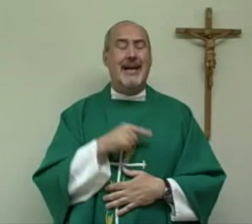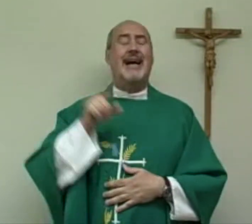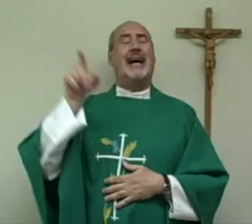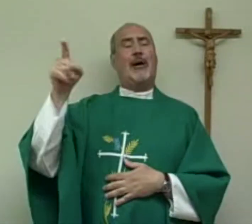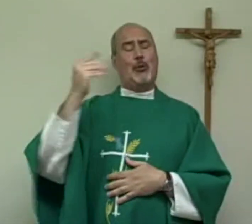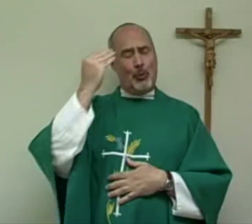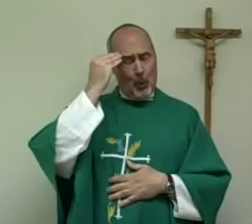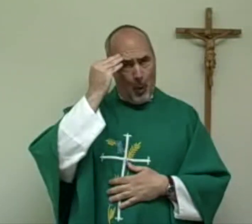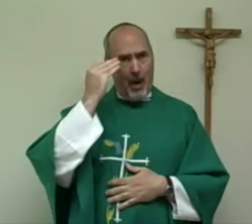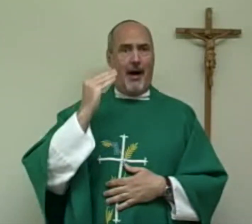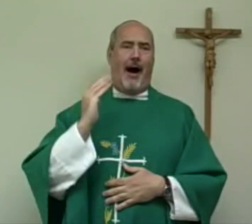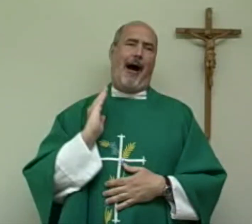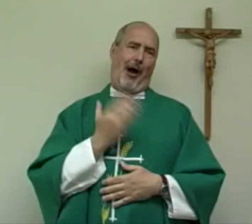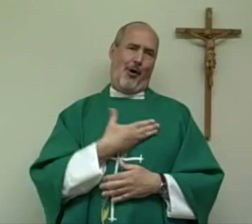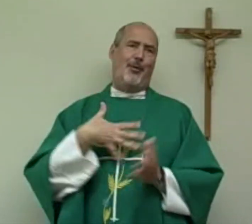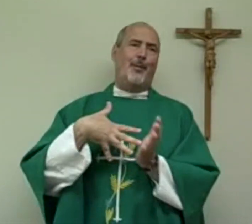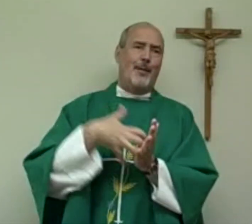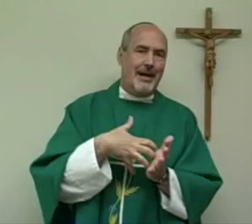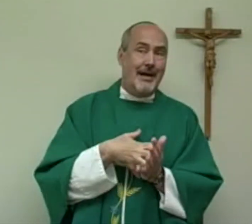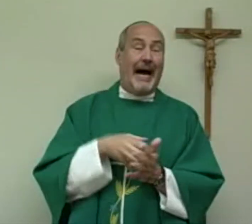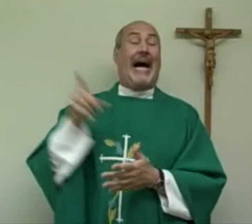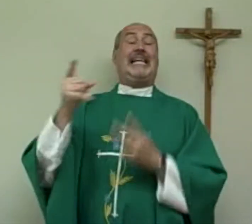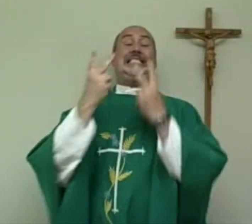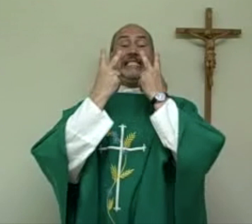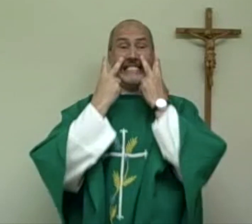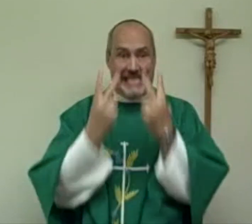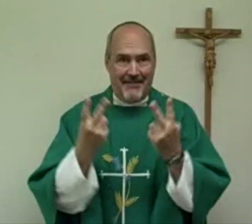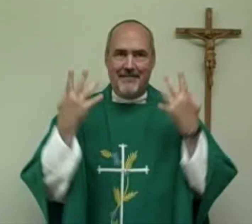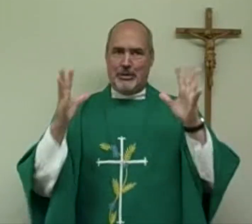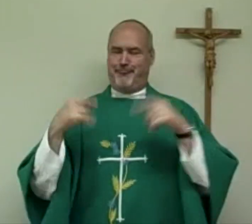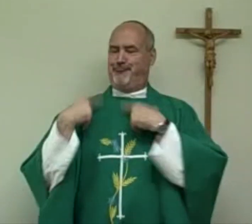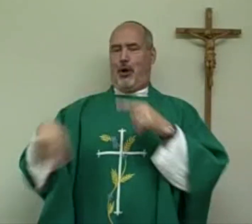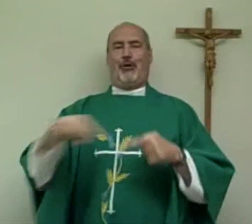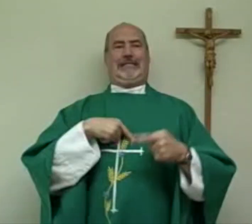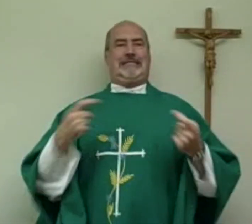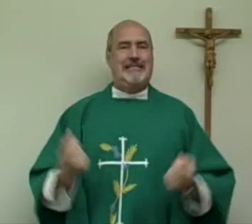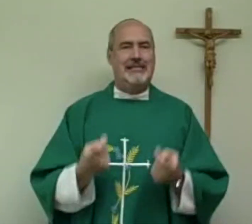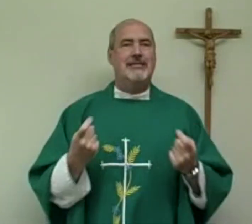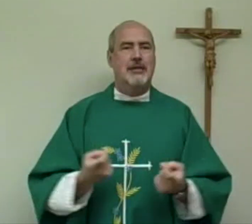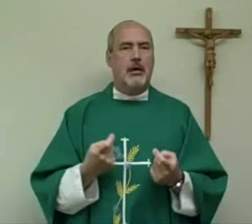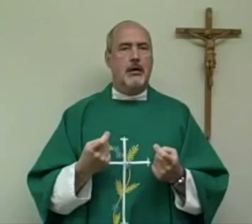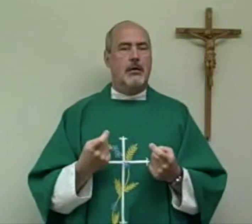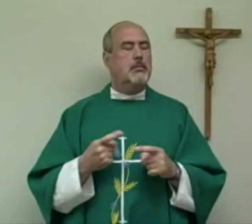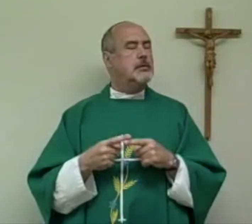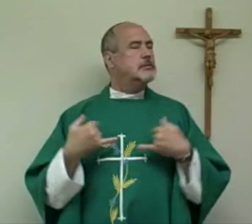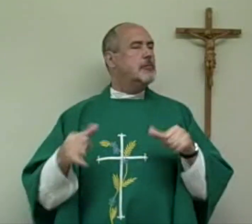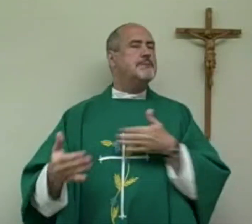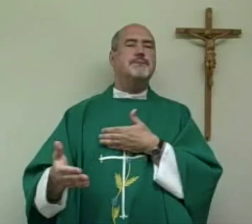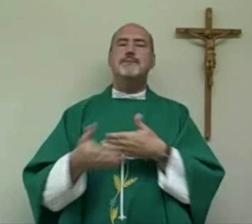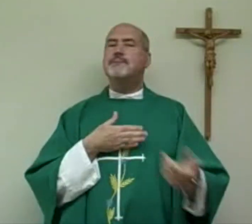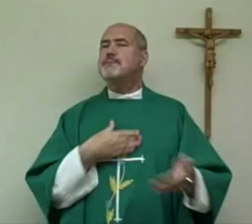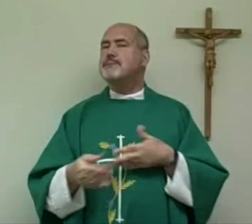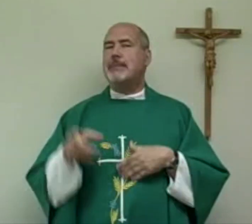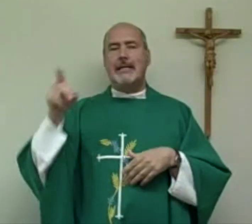God loves us. He knows what our weaknesses are, and he's already seen all of our sins.